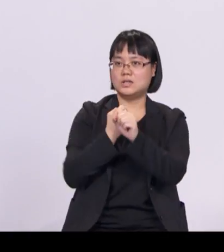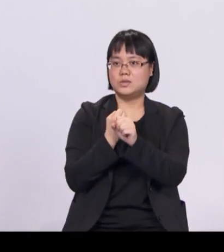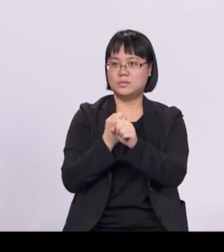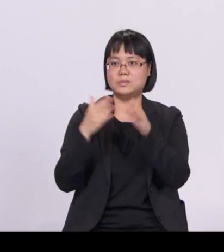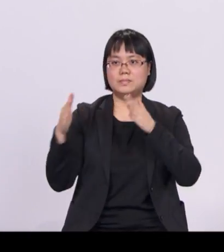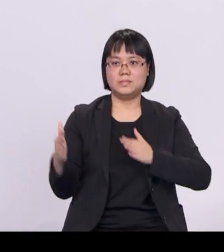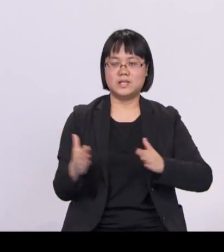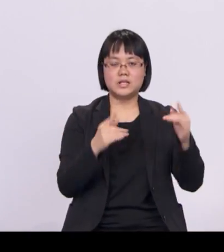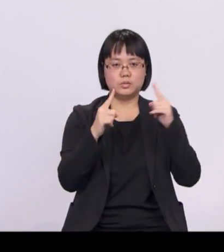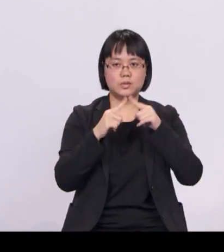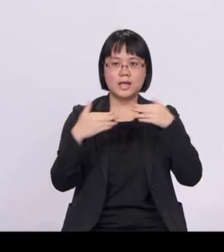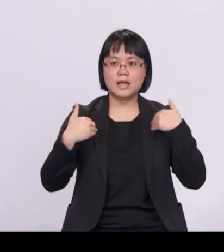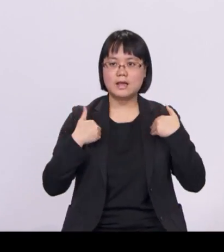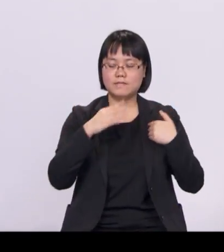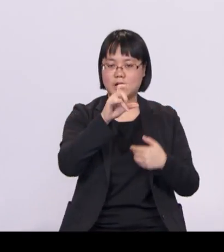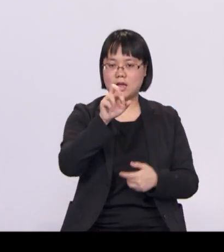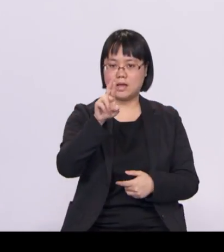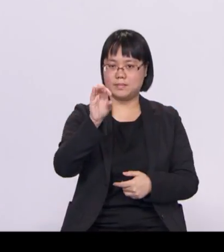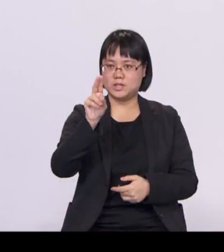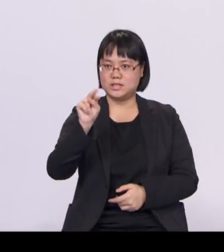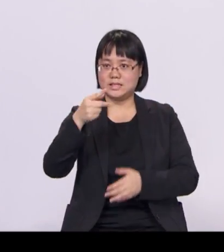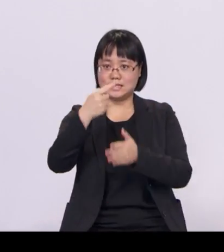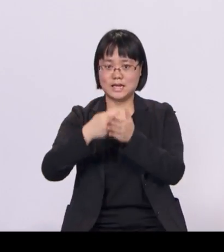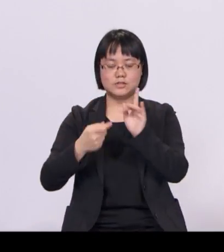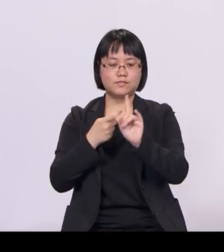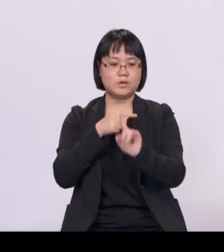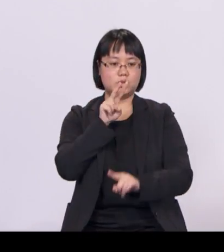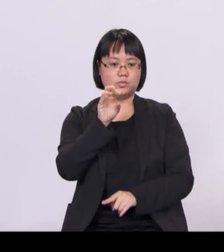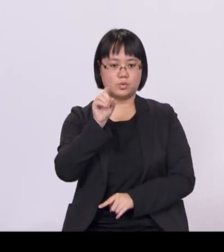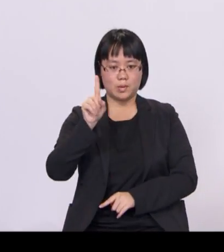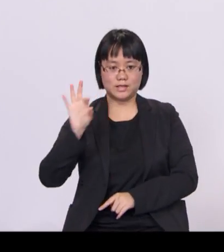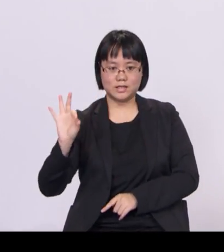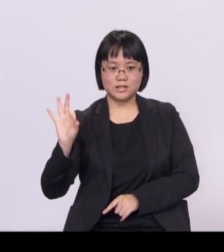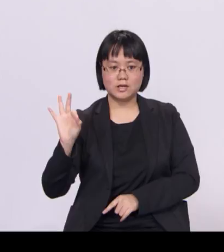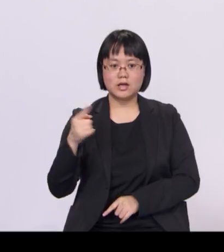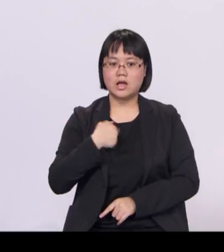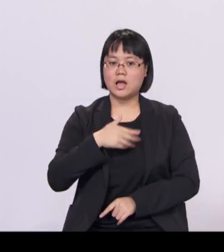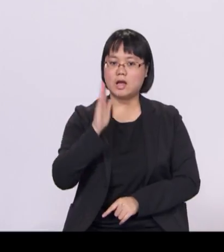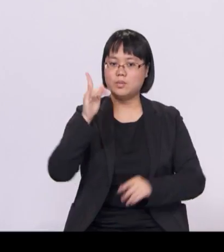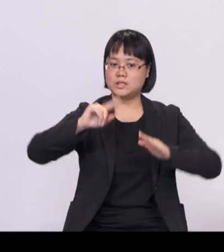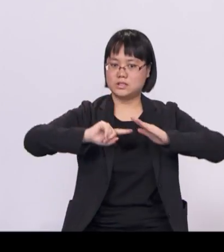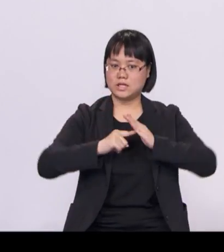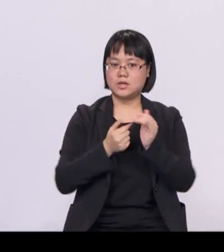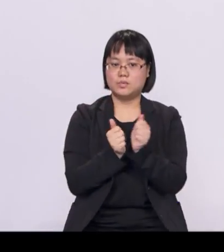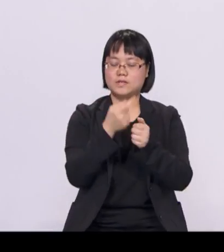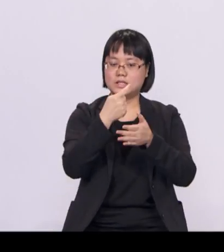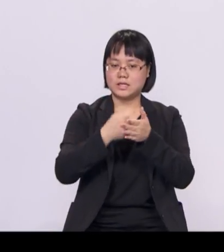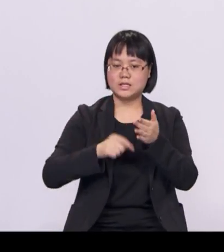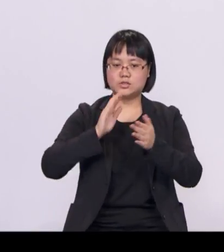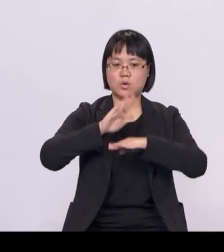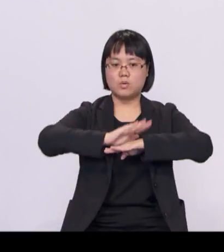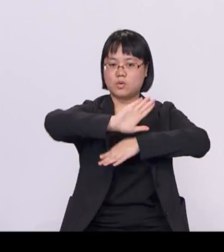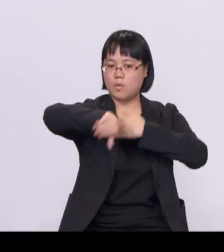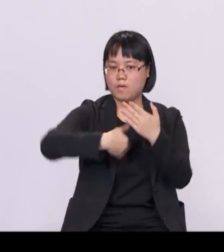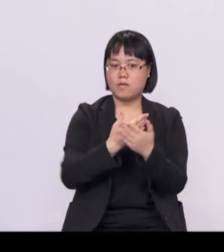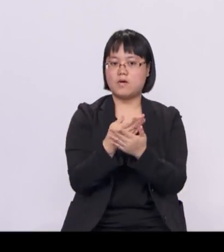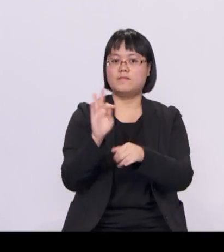from 2019. I will proceed with a carbon tax on all facilities producing 25